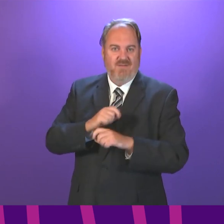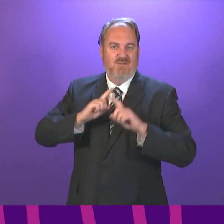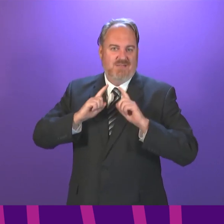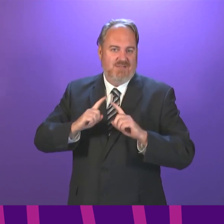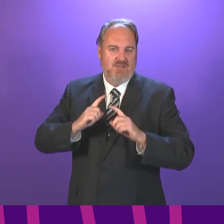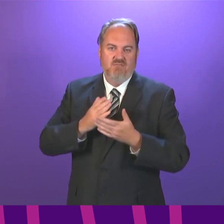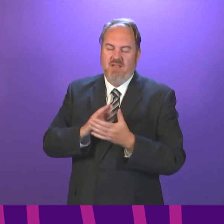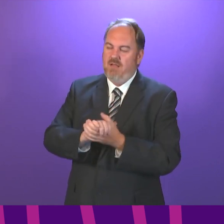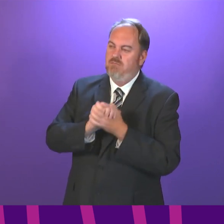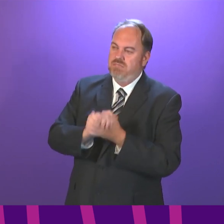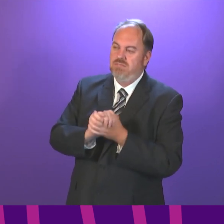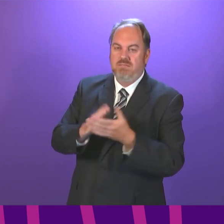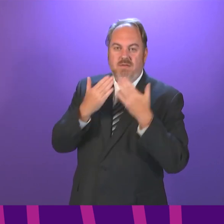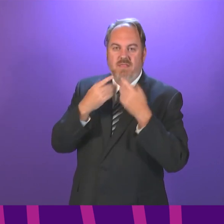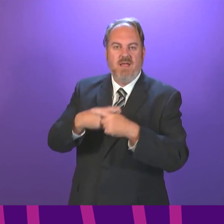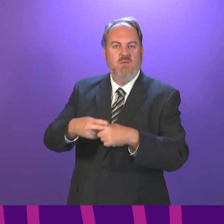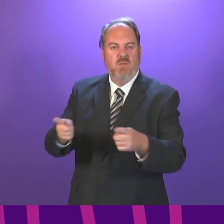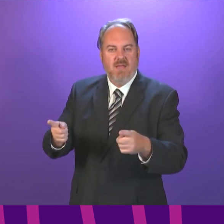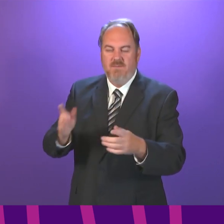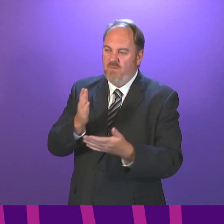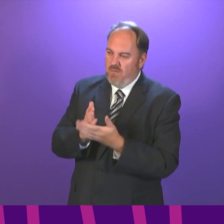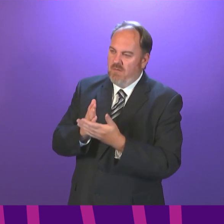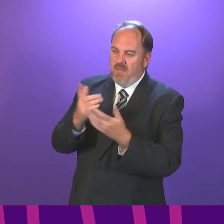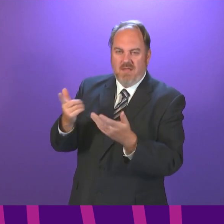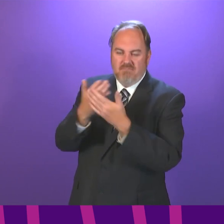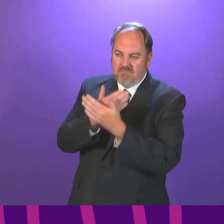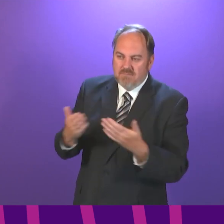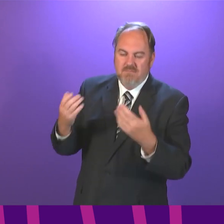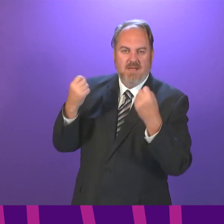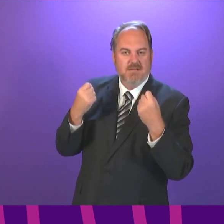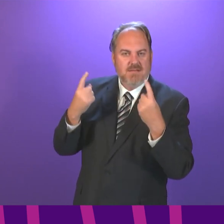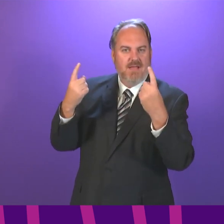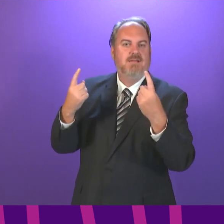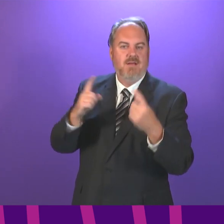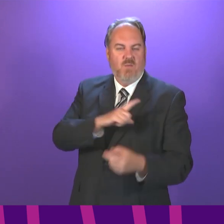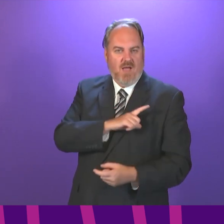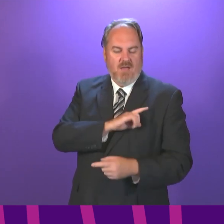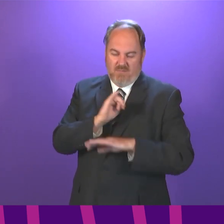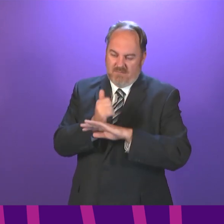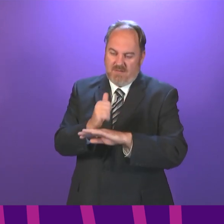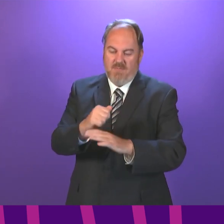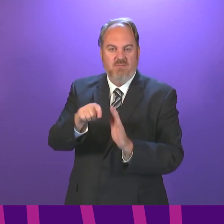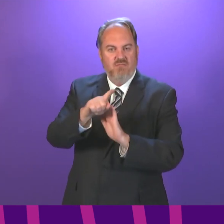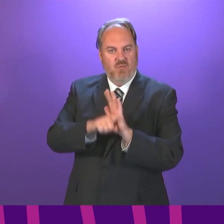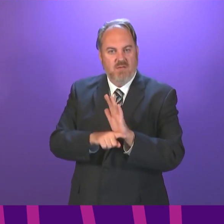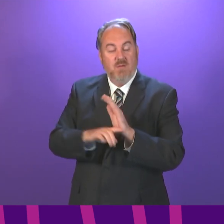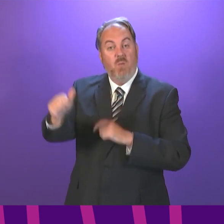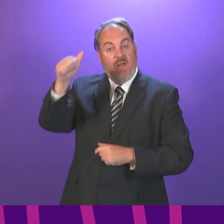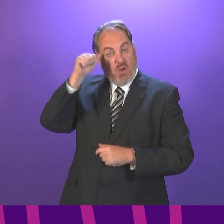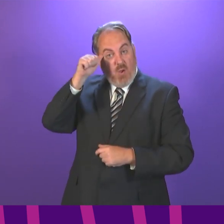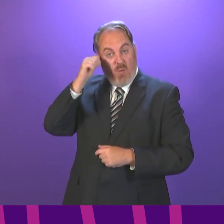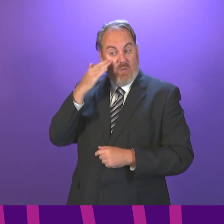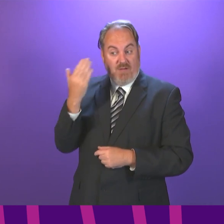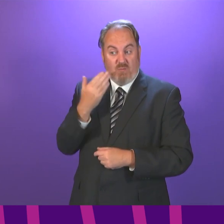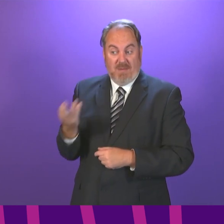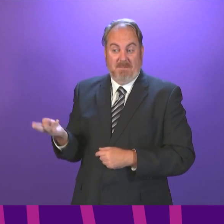am so grateful to them for the understanding and cooperation shown. The new school and academic term will still bring challenges. I think